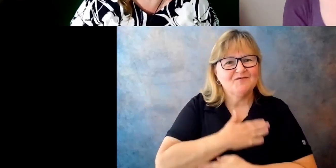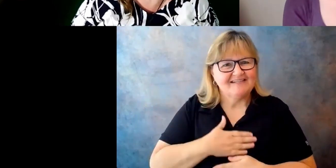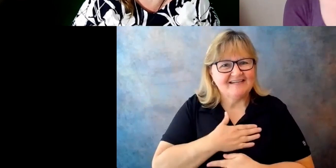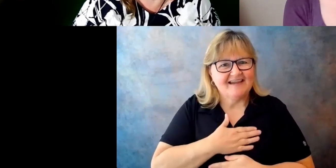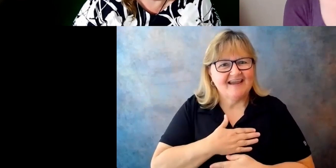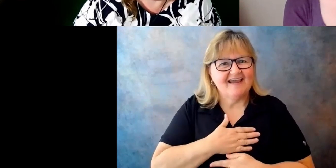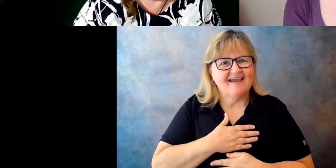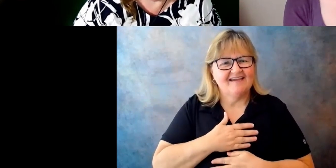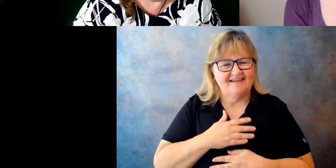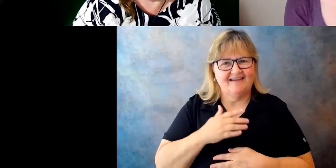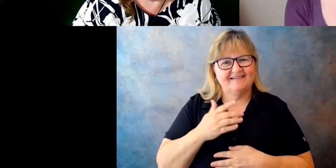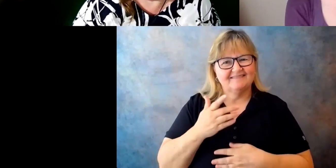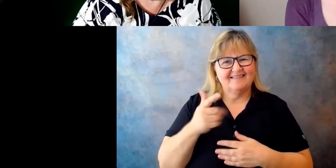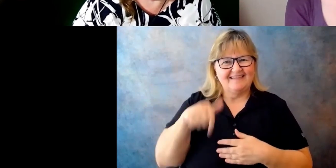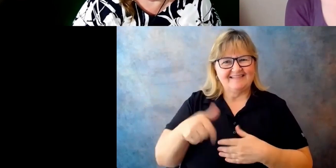CRPD.